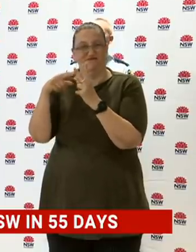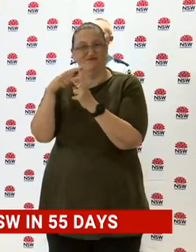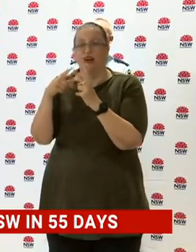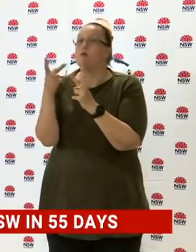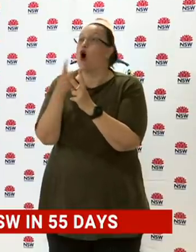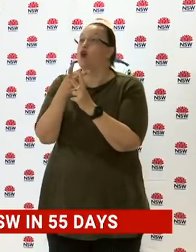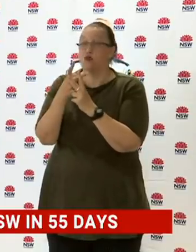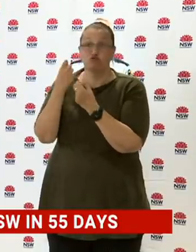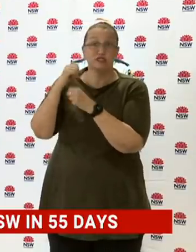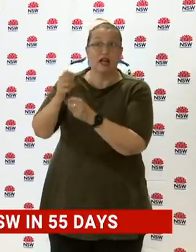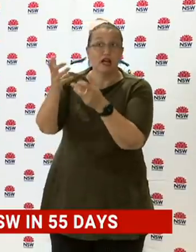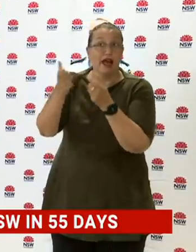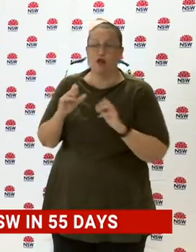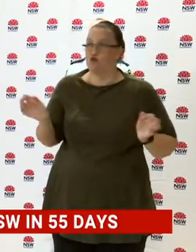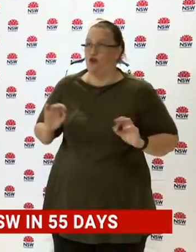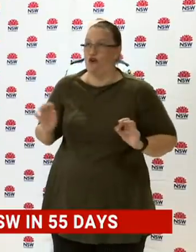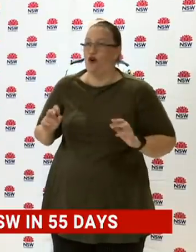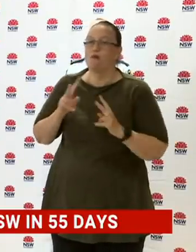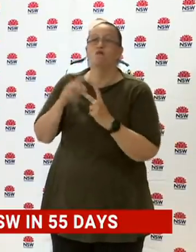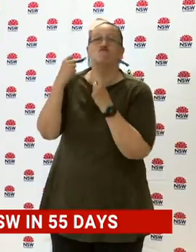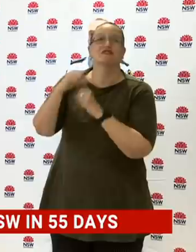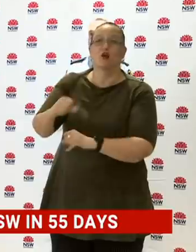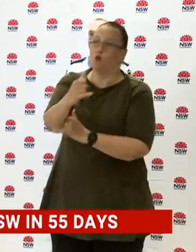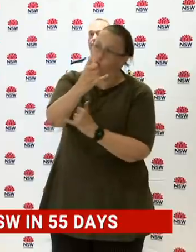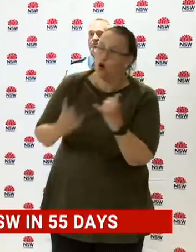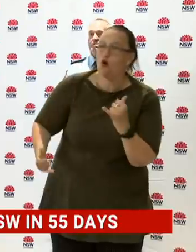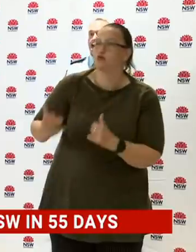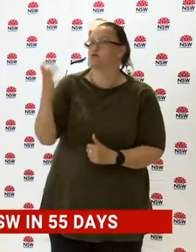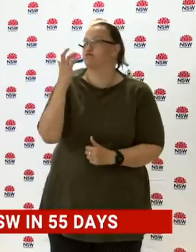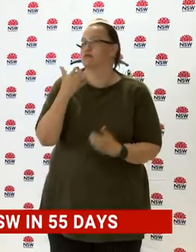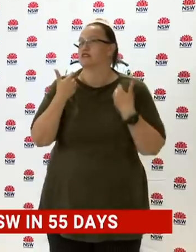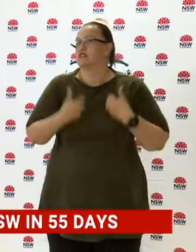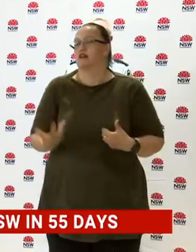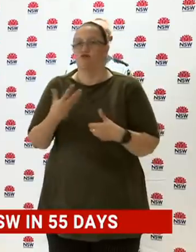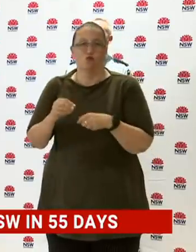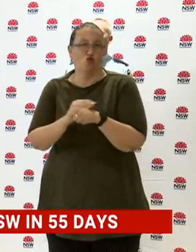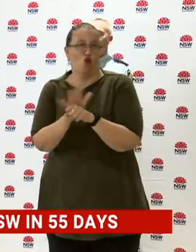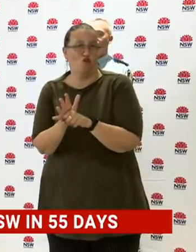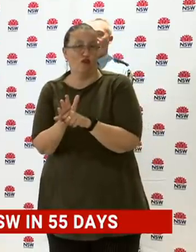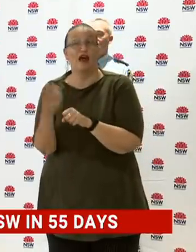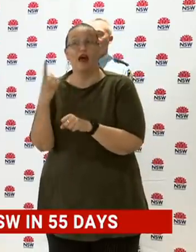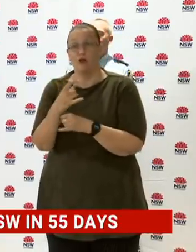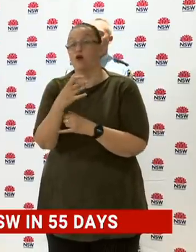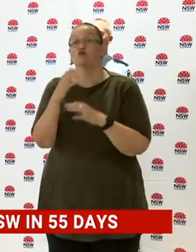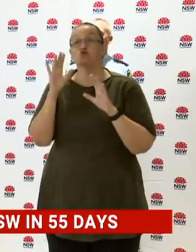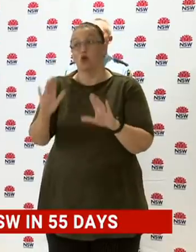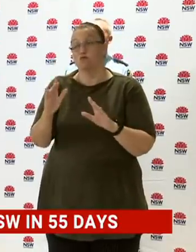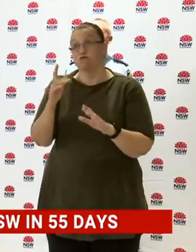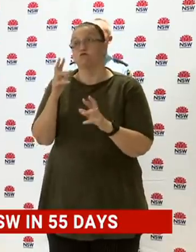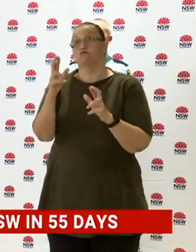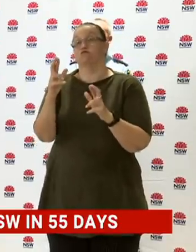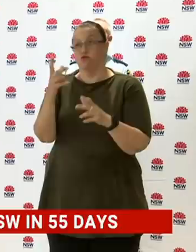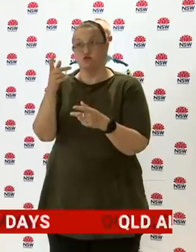At this stage, then, we are continuing the investigations in regard to the security worker and to his close contacts.